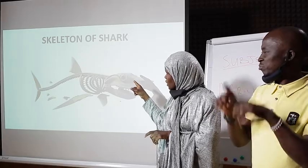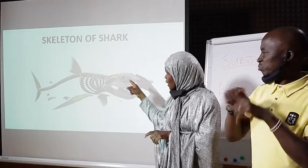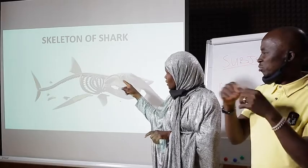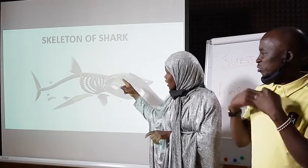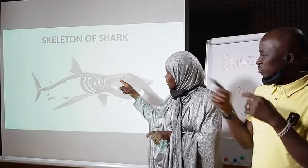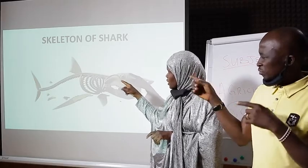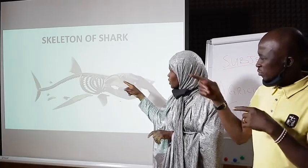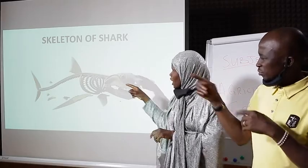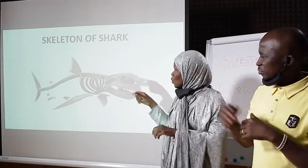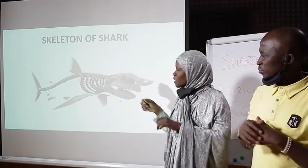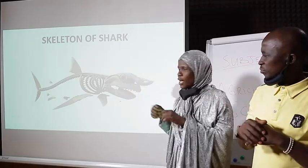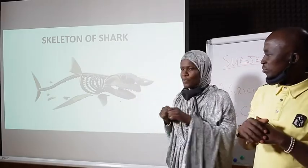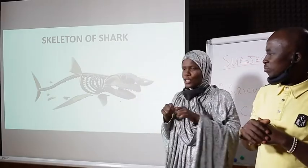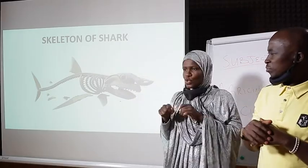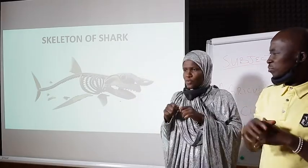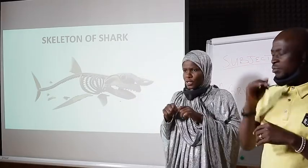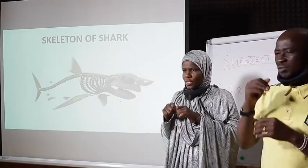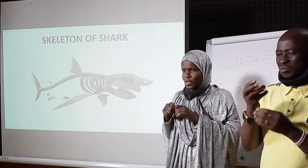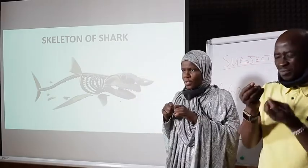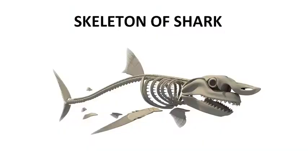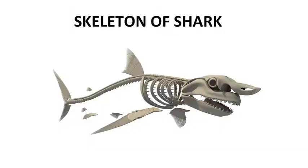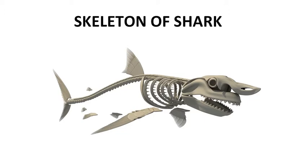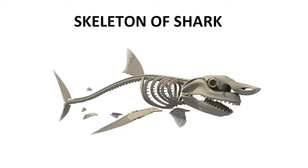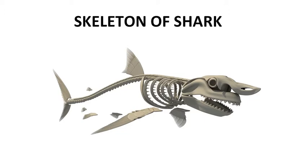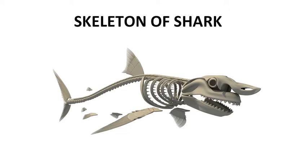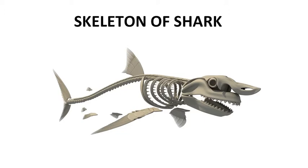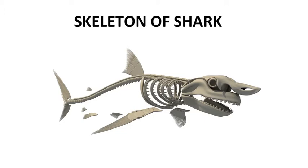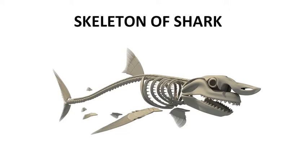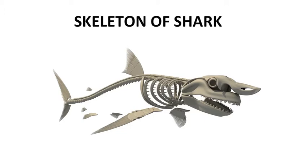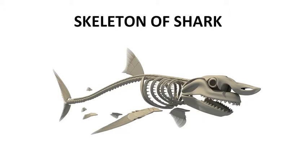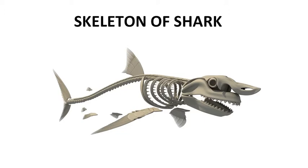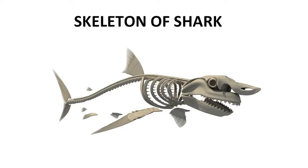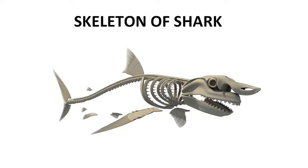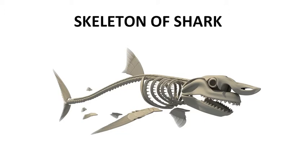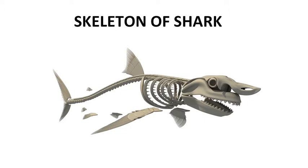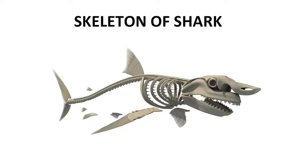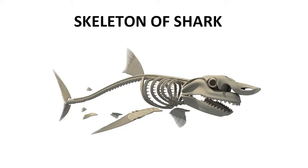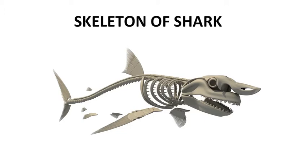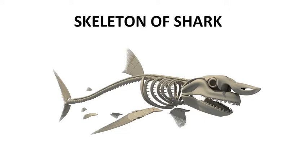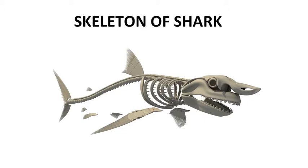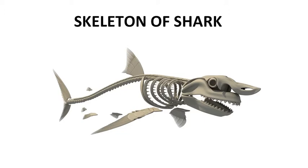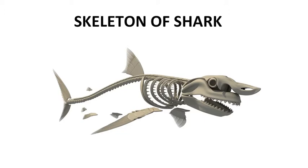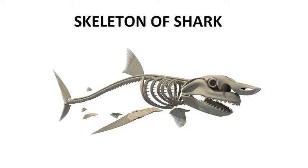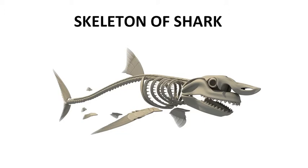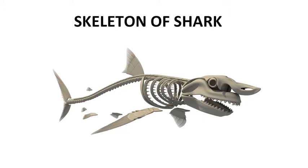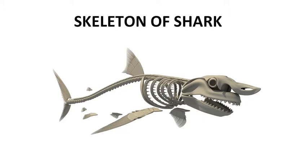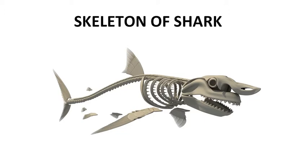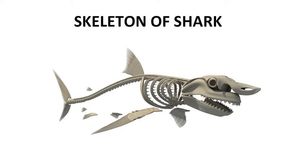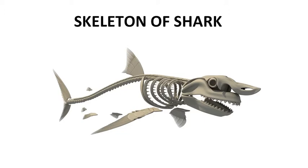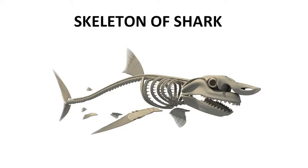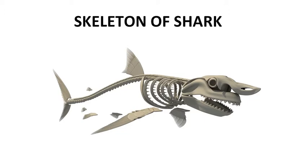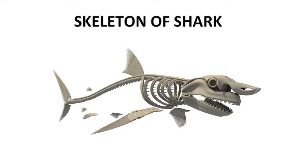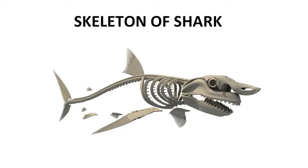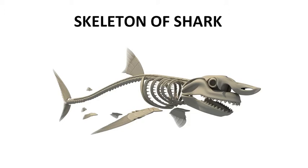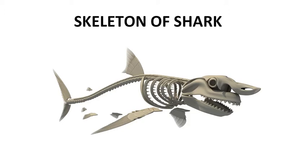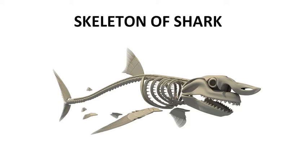Cartilaginous. These cartilages, they are what? They are very soft. They are soft. They are not as strong as the bones. And